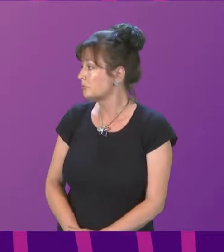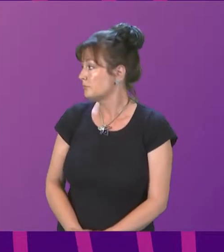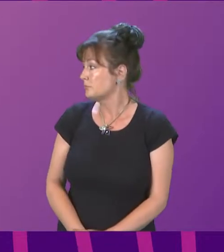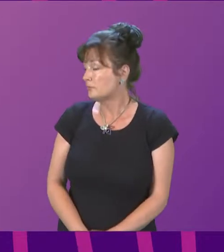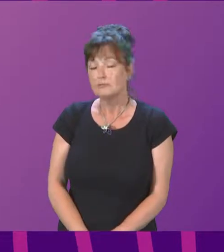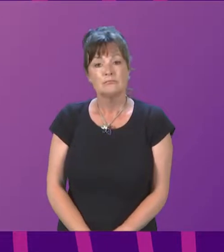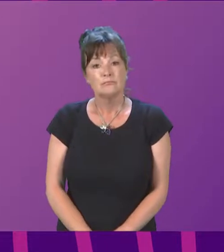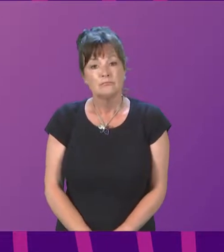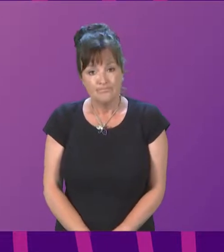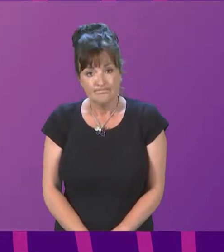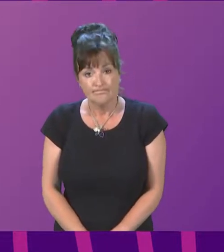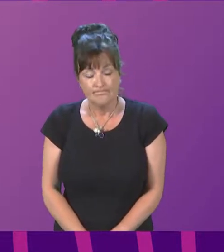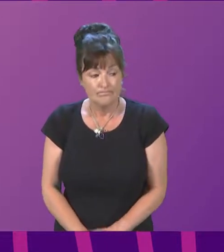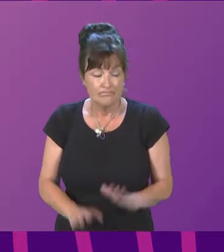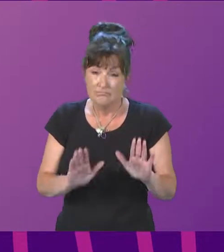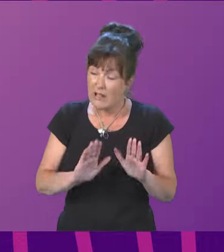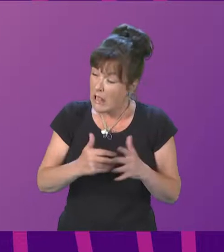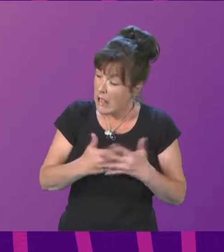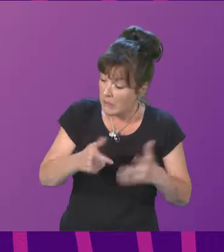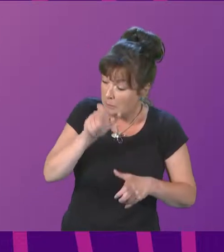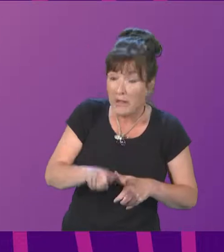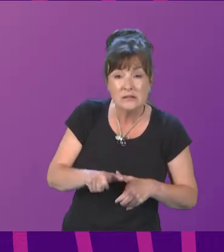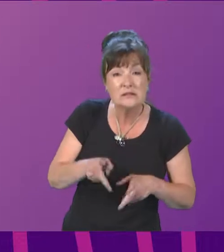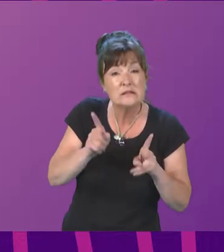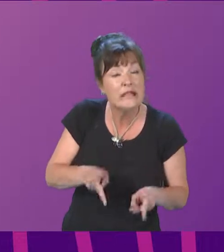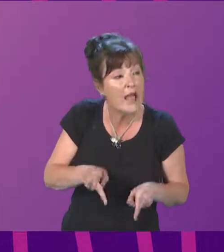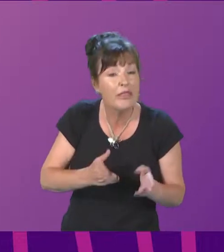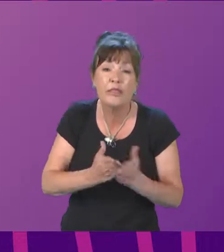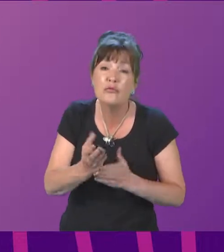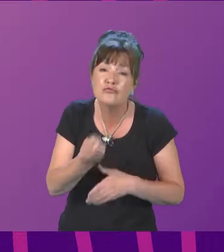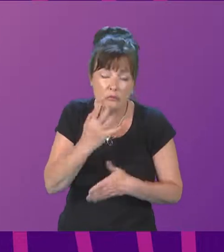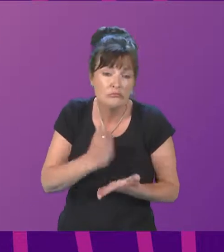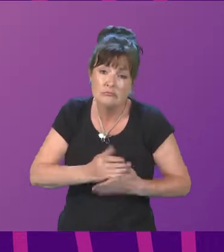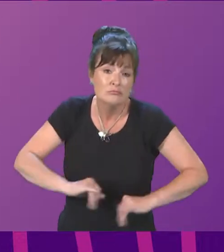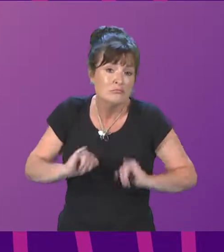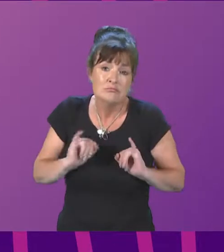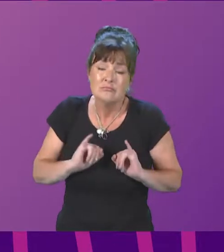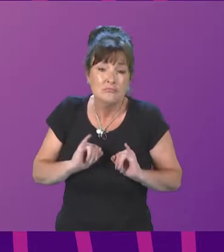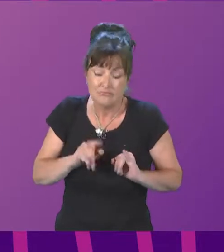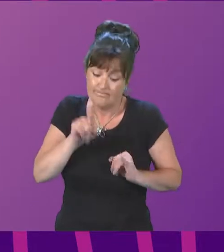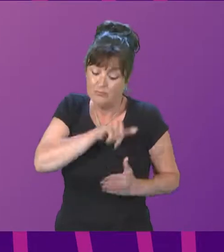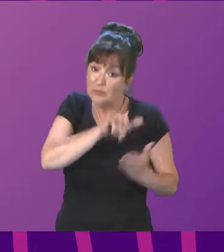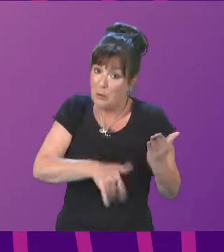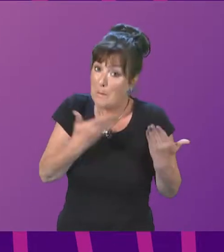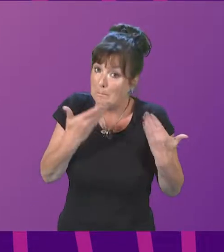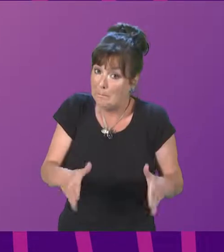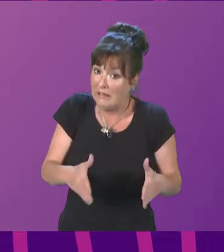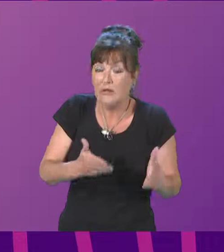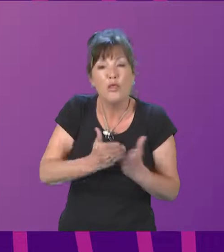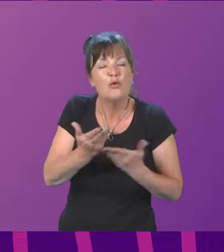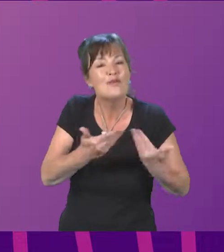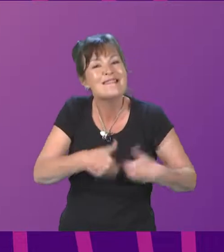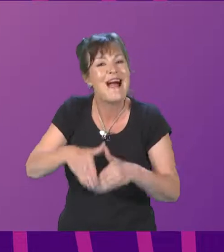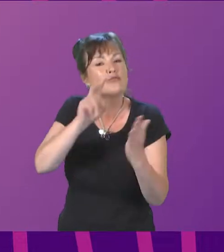President Officer, every life lost to a drug death is a tragedy. The report which National Records of Scotland published in